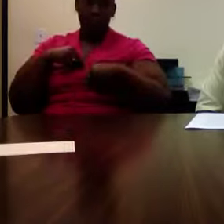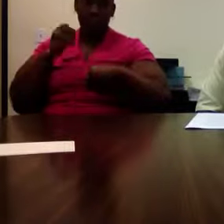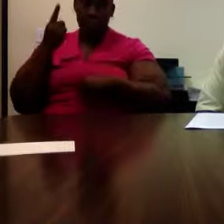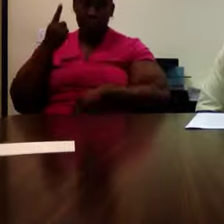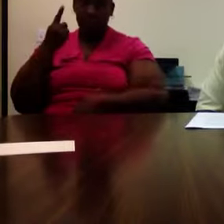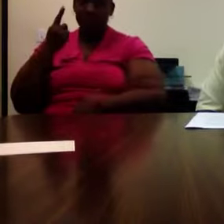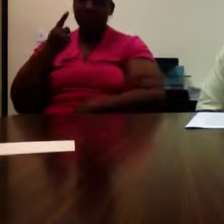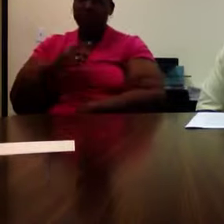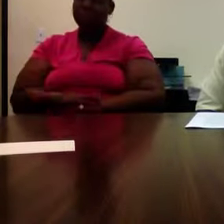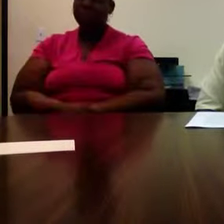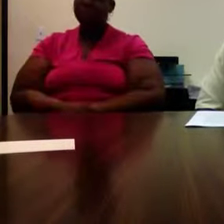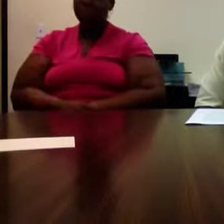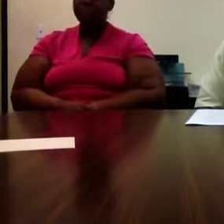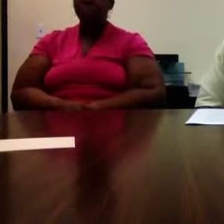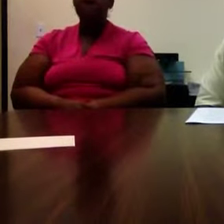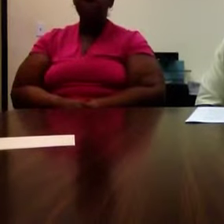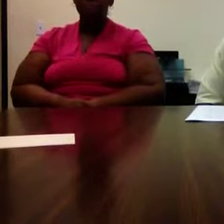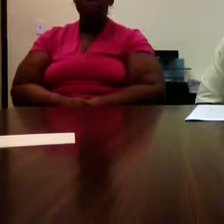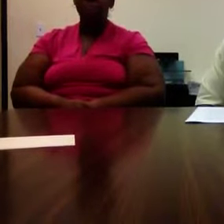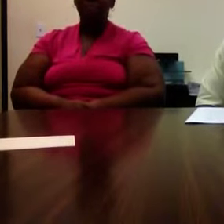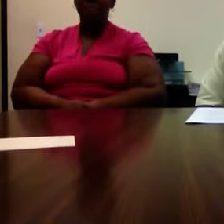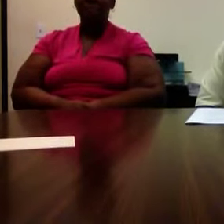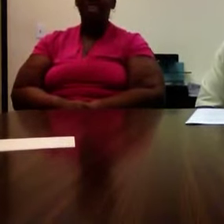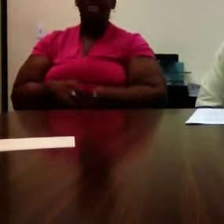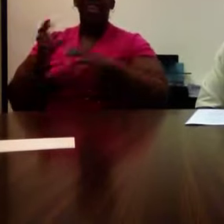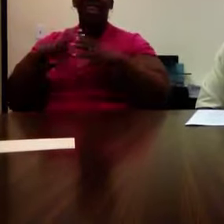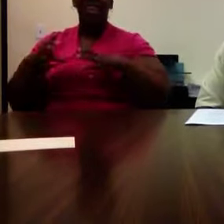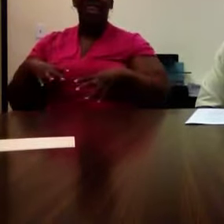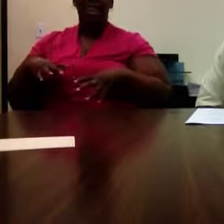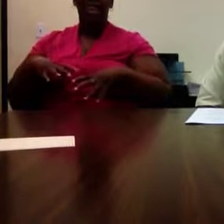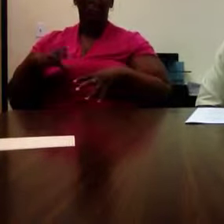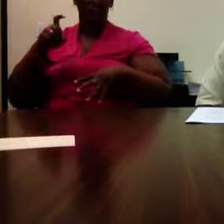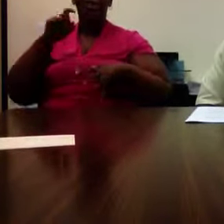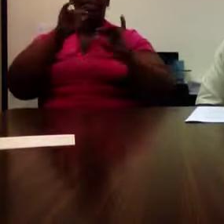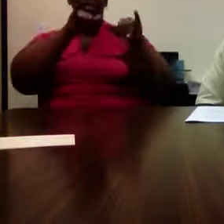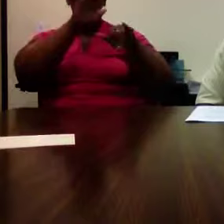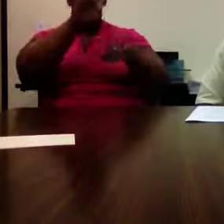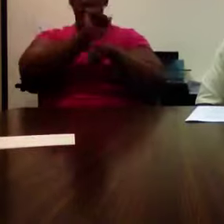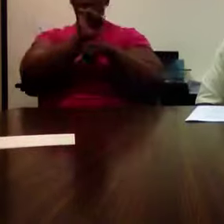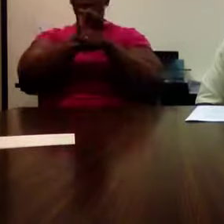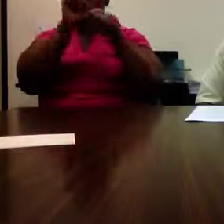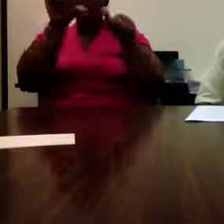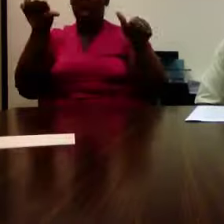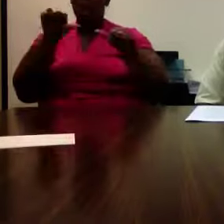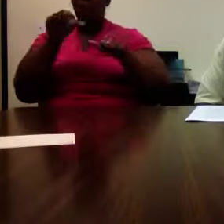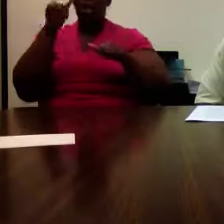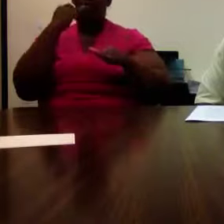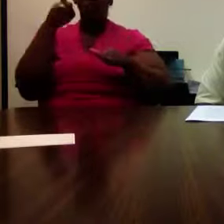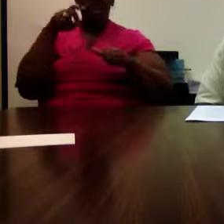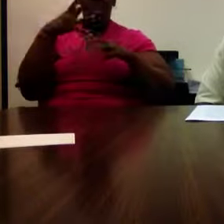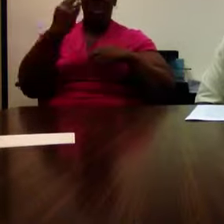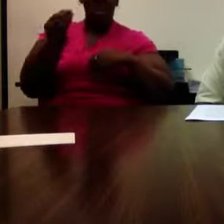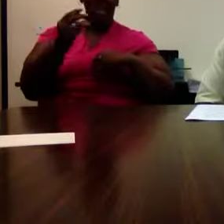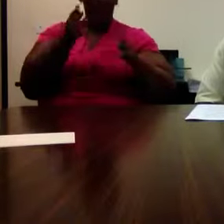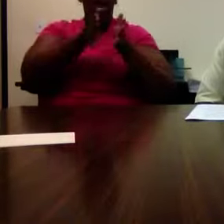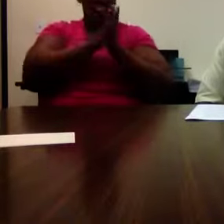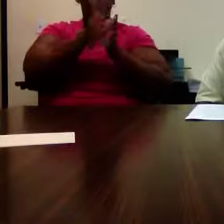Okay. All right. Clients should not leave their assigned workstations without staff approval. You need to see your instructor in this event.